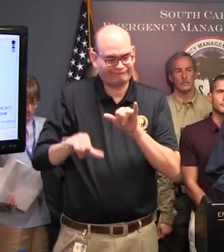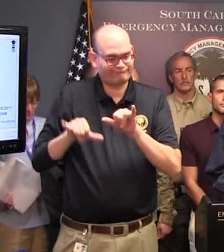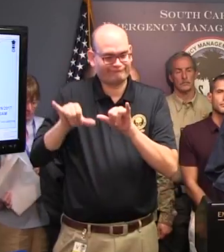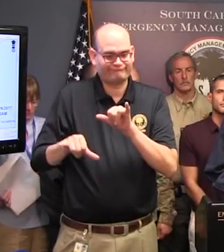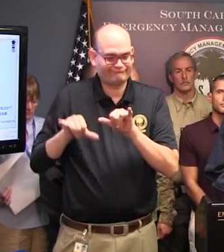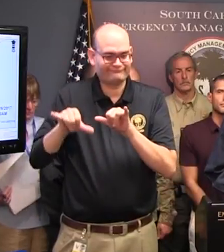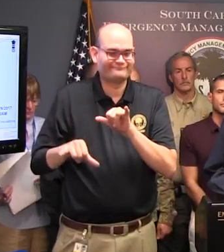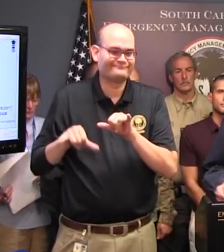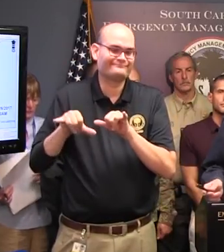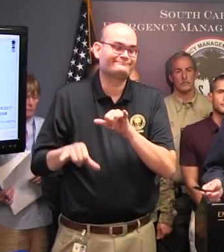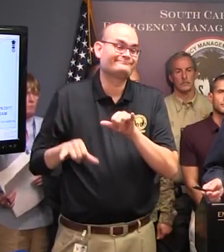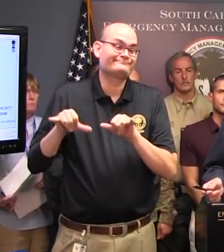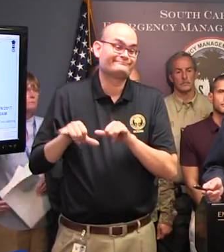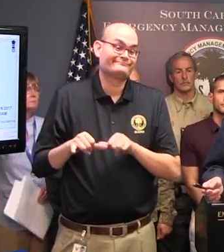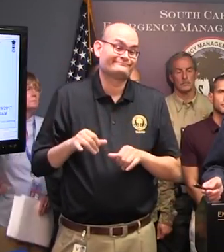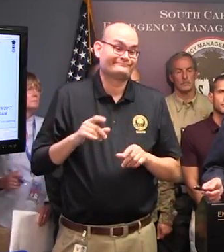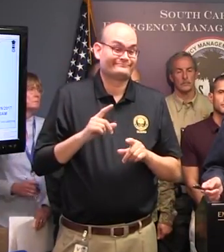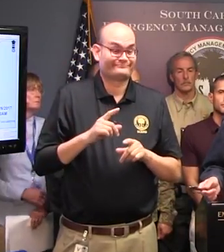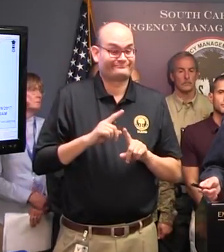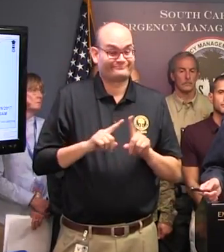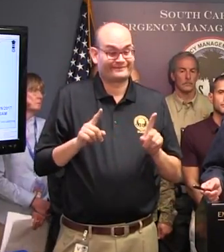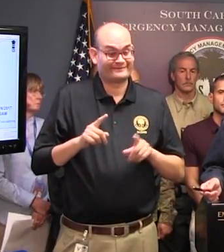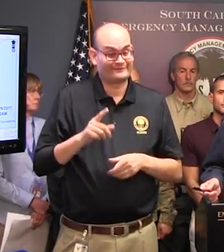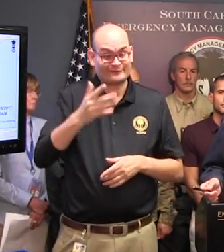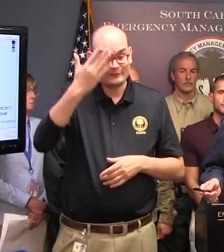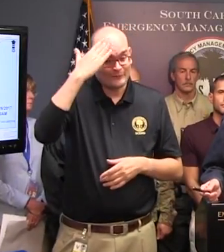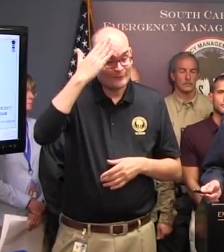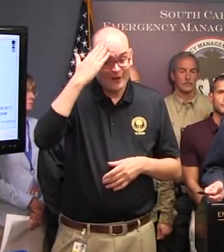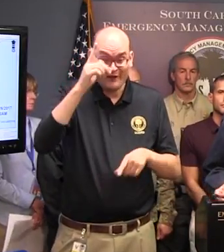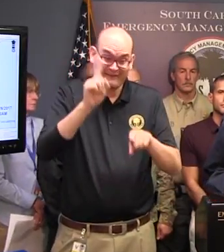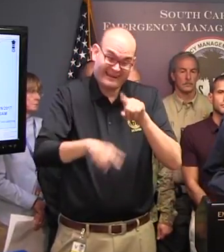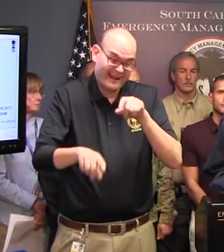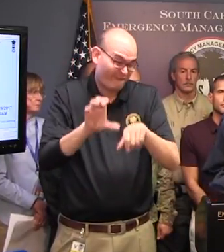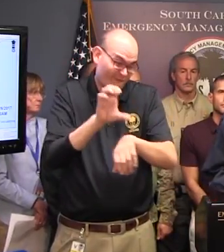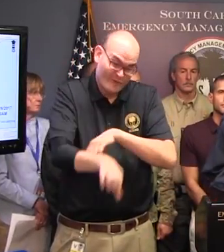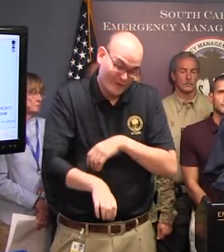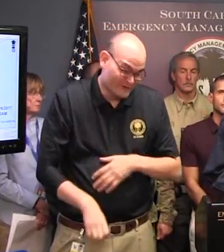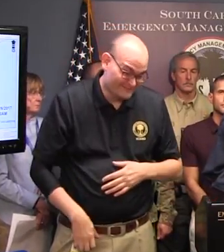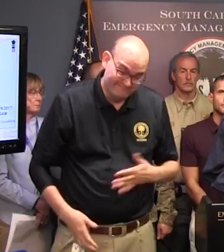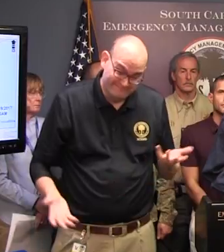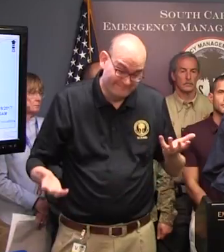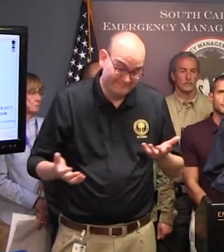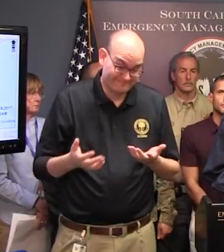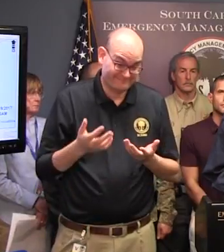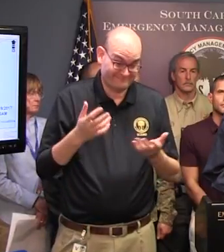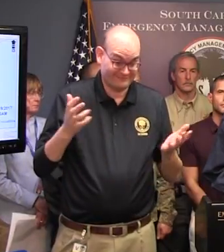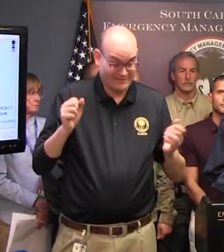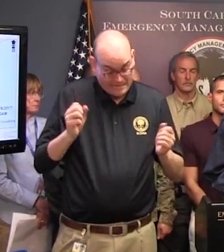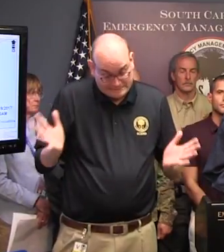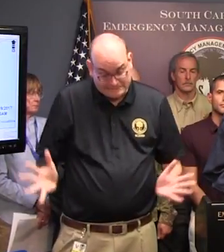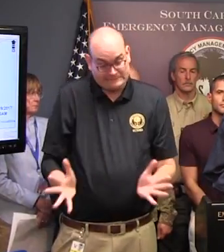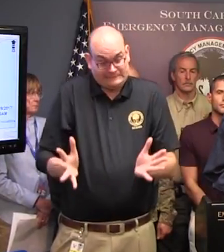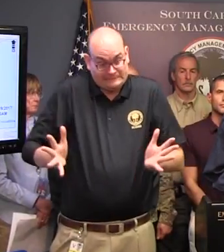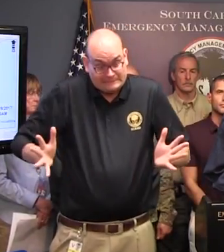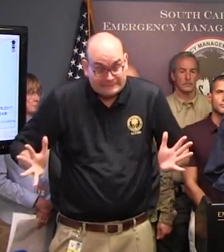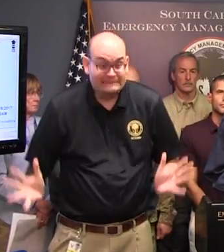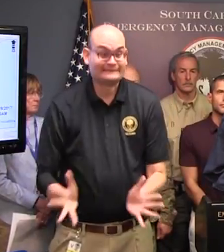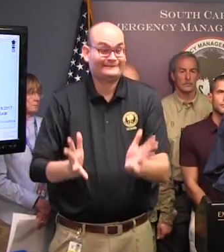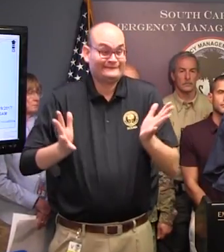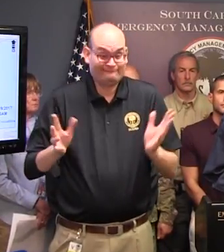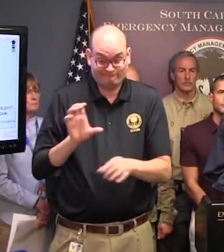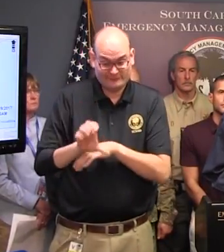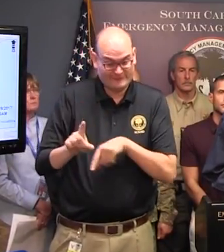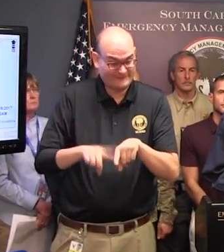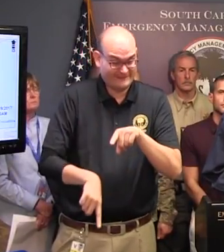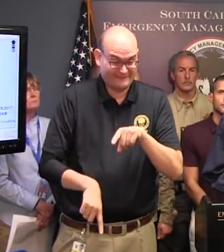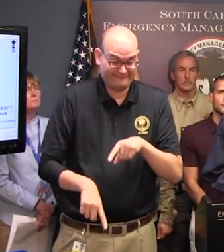of course, as they say, you can take a horse to water, but you can't make him drink. And it's dangerous with the high winds and with the